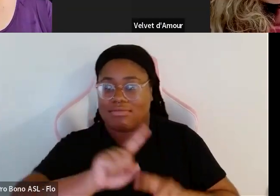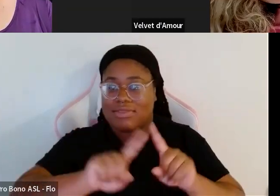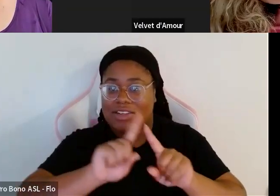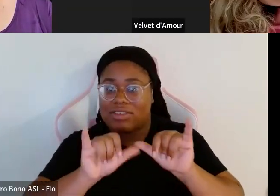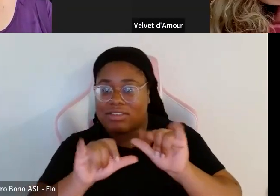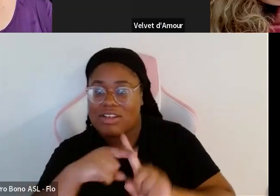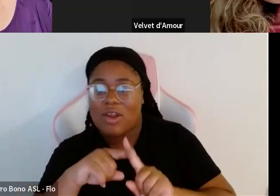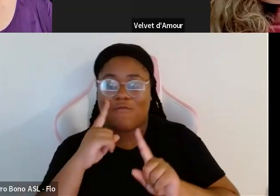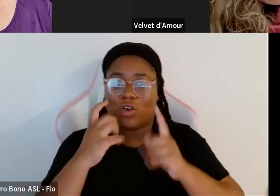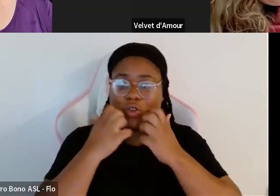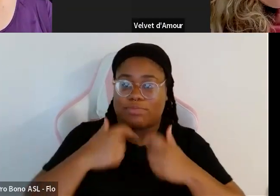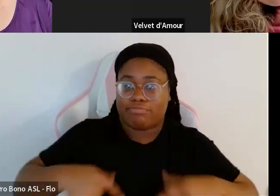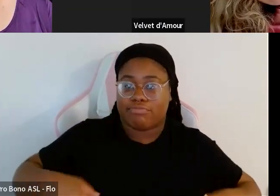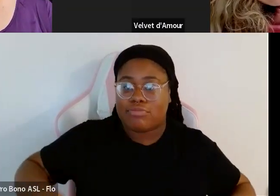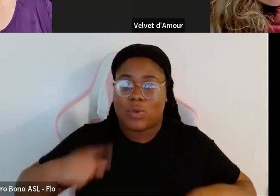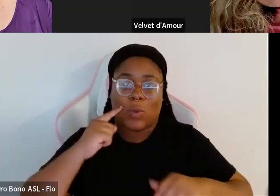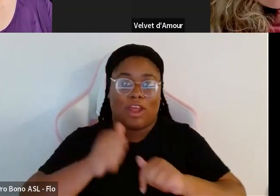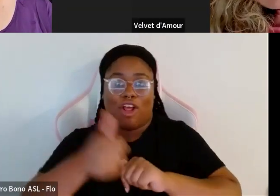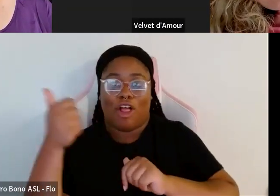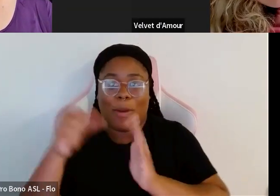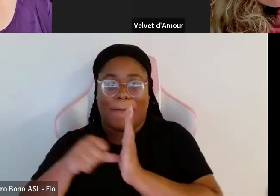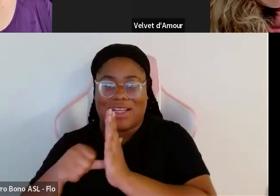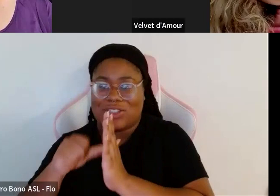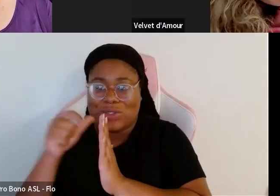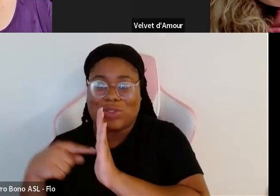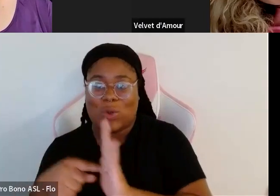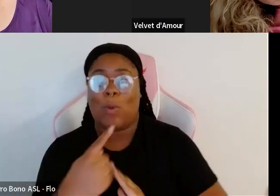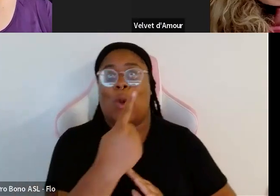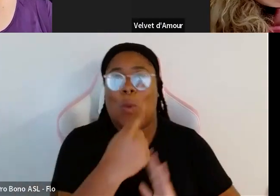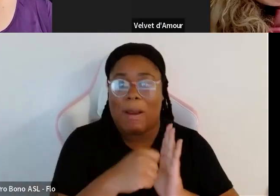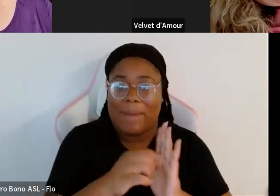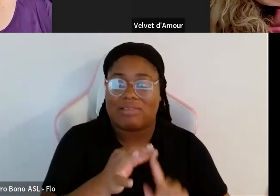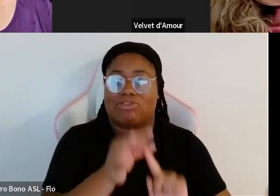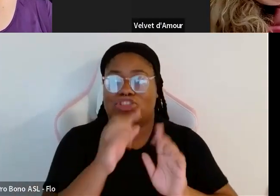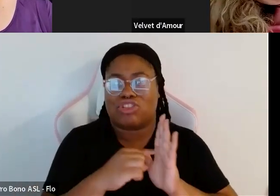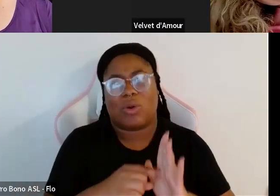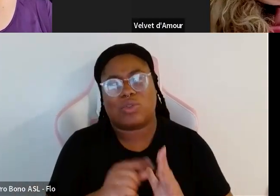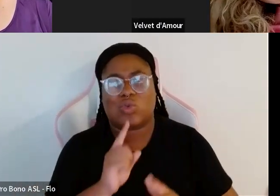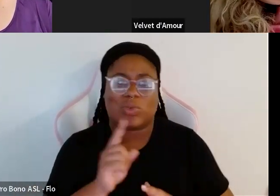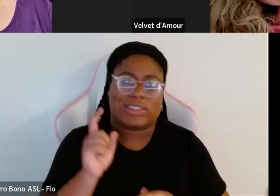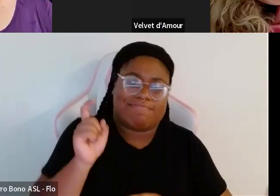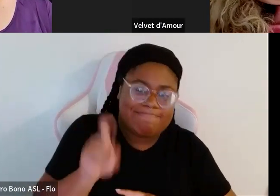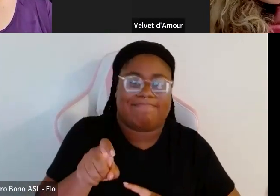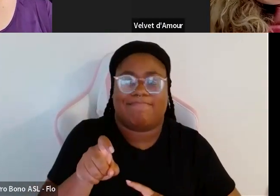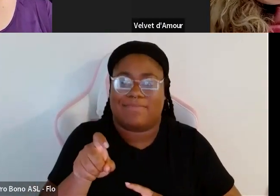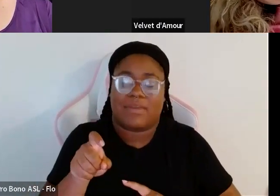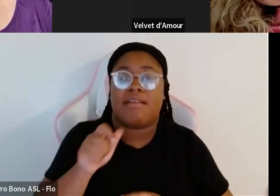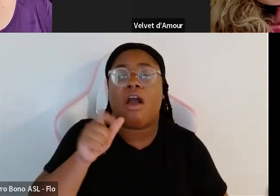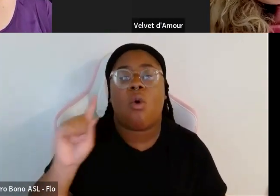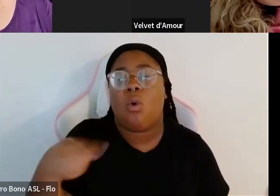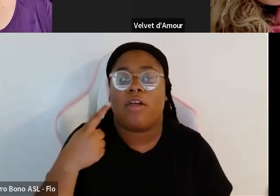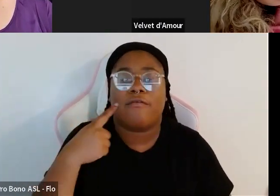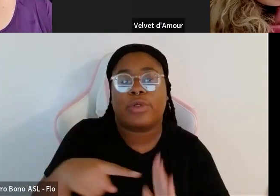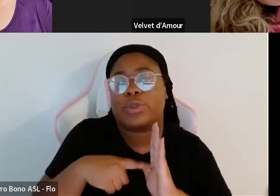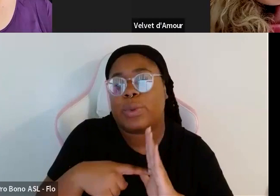page with 900 other pages that don't show that so I felt like there was a definite need not just to